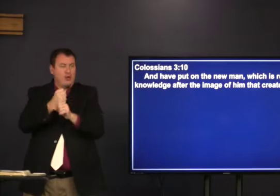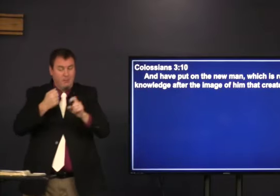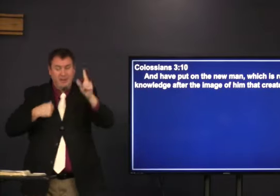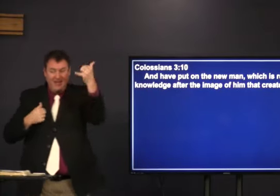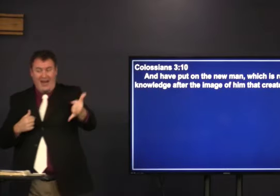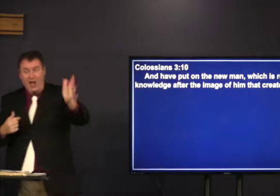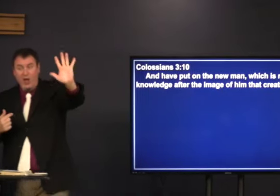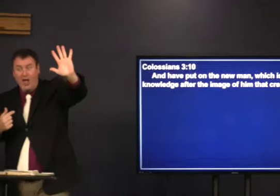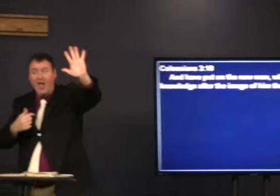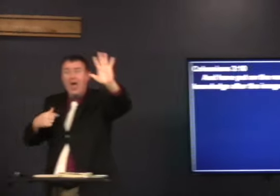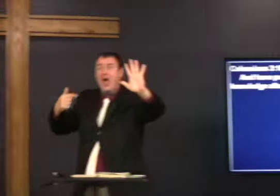Now.